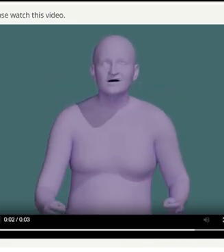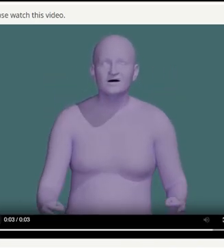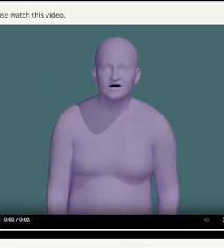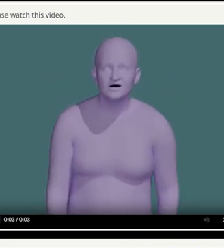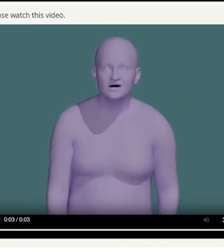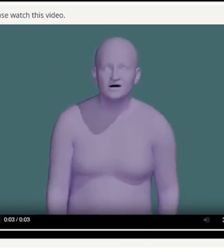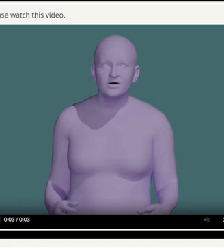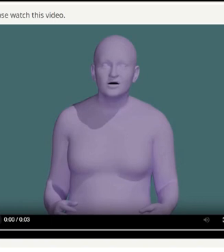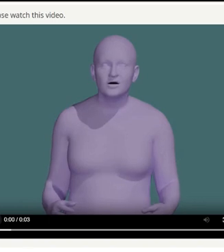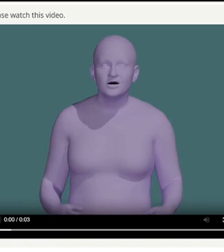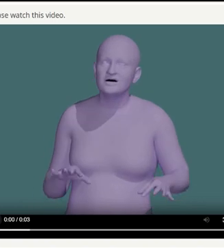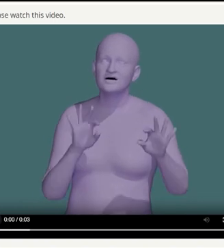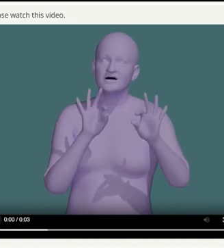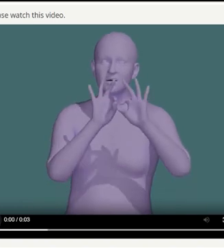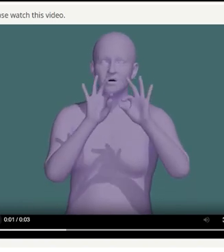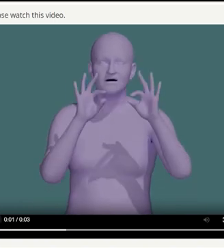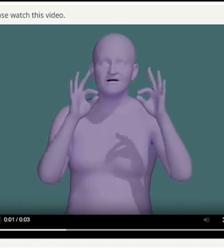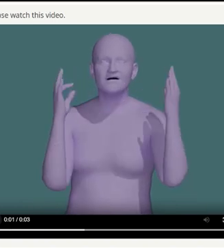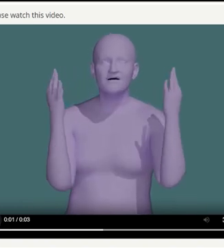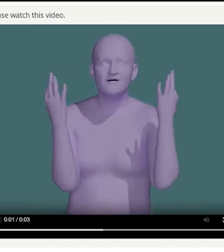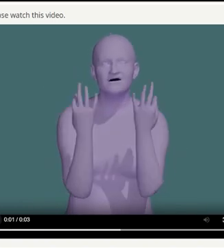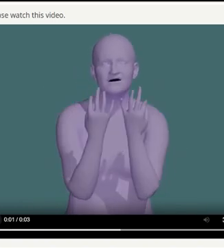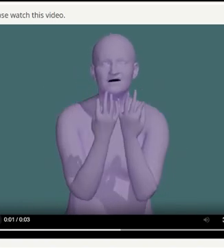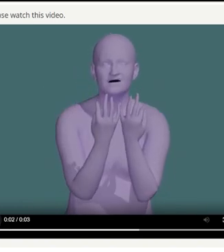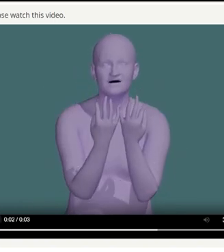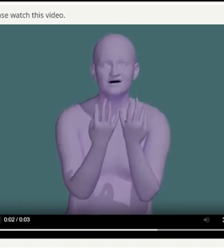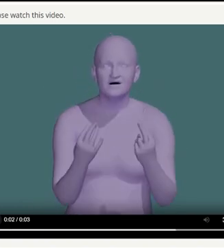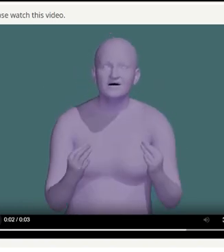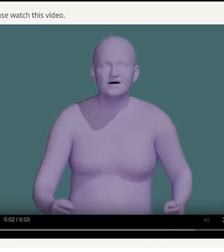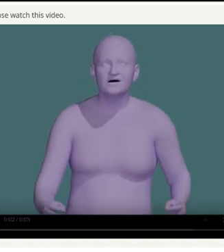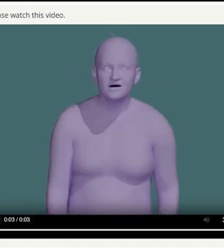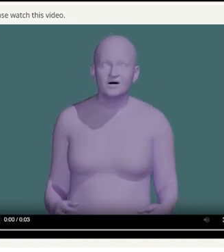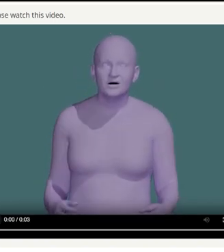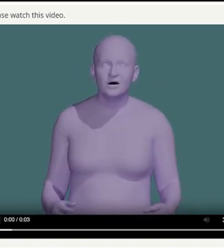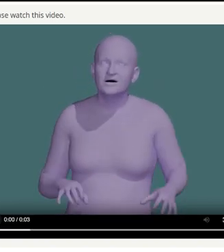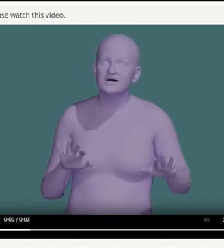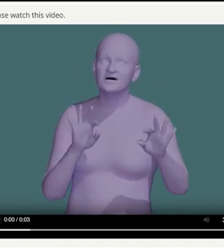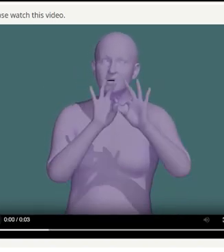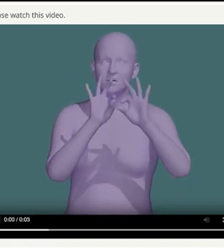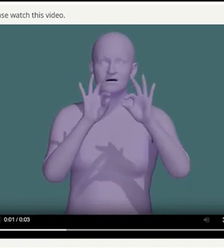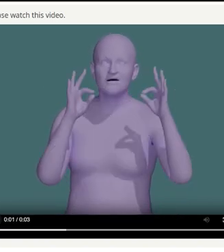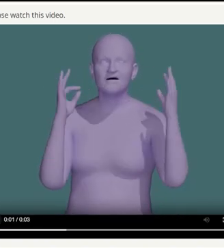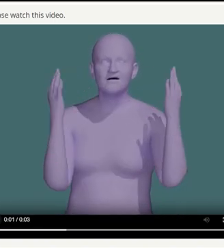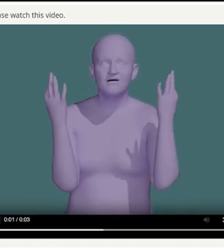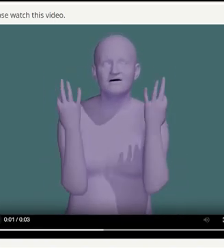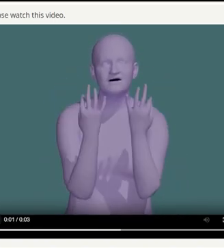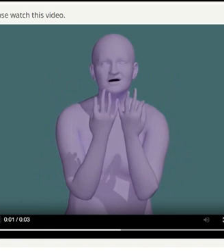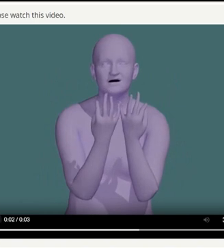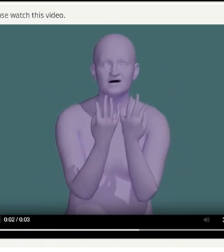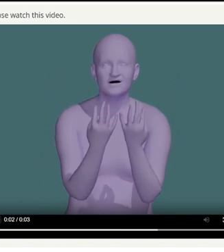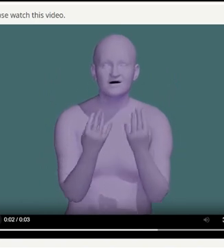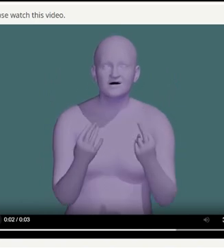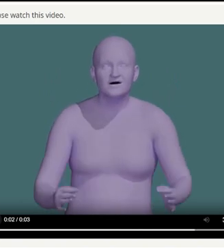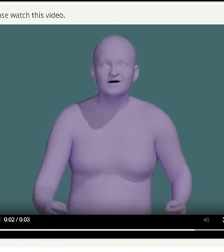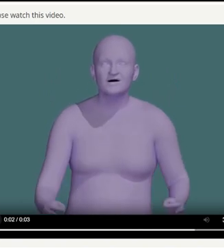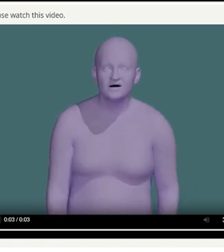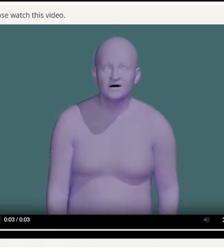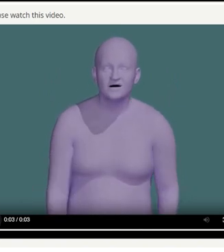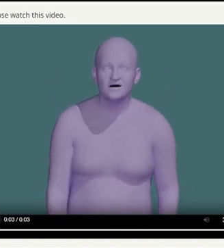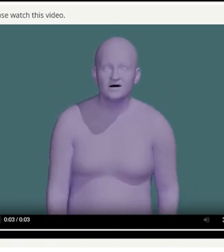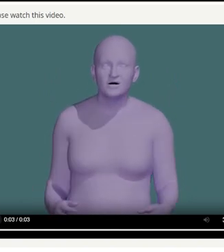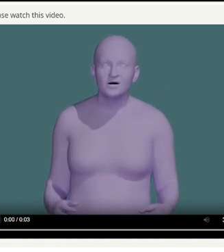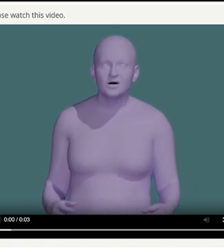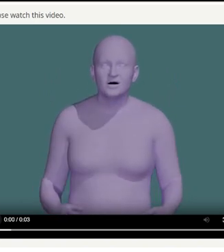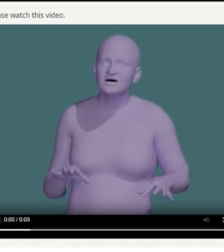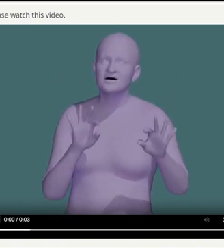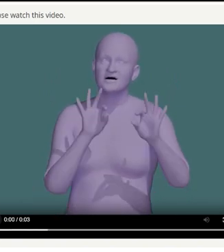We compare Signify's perceptual quality with that of the original in-the-wild input videos, PI Math X, and